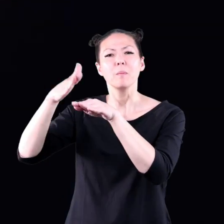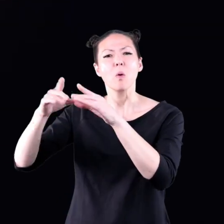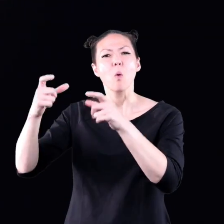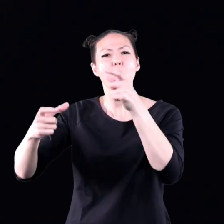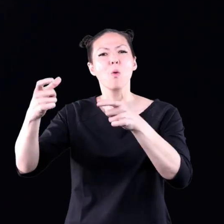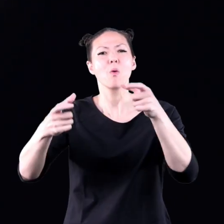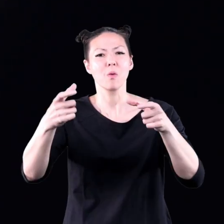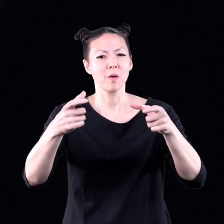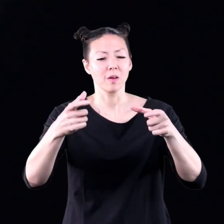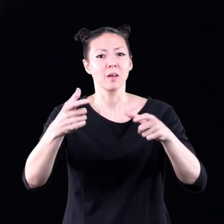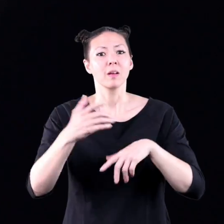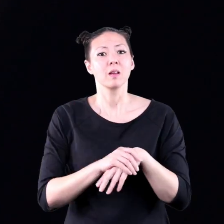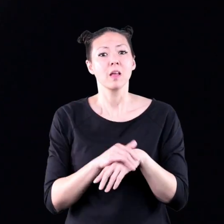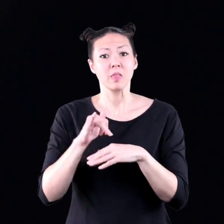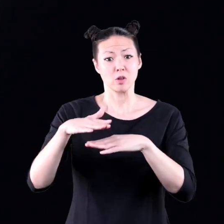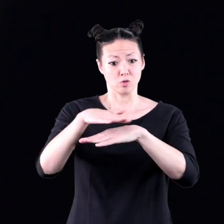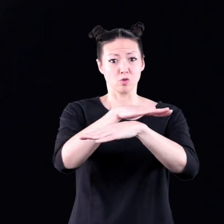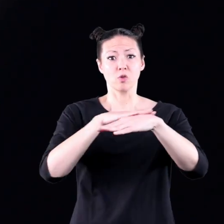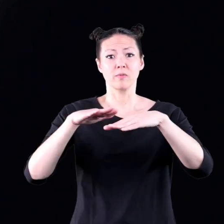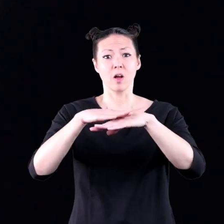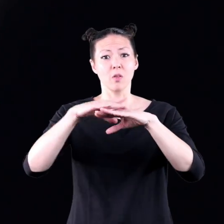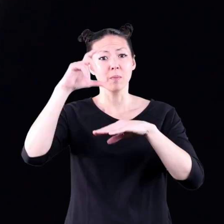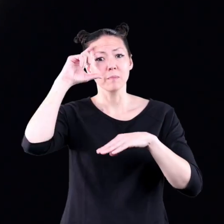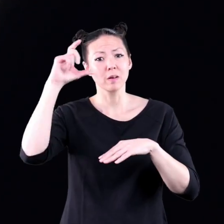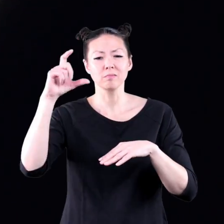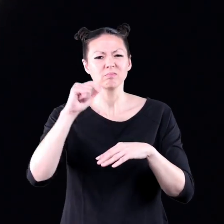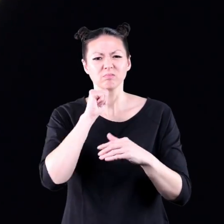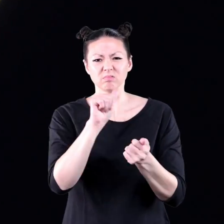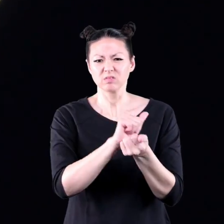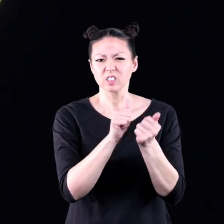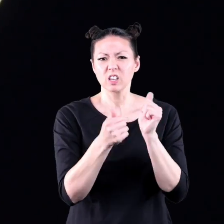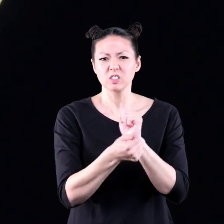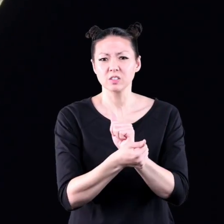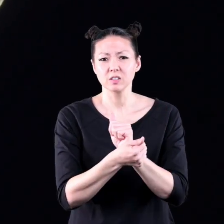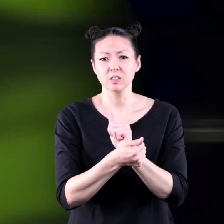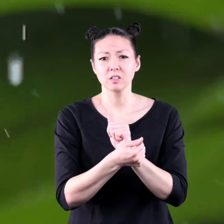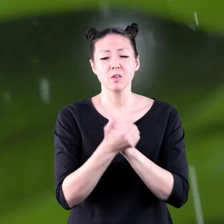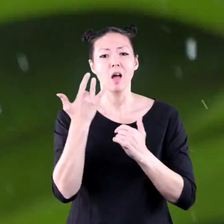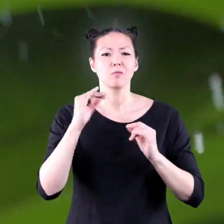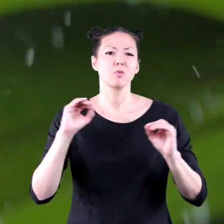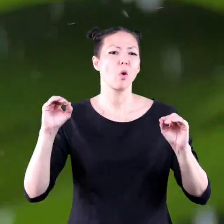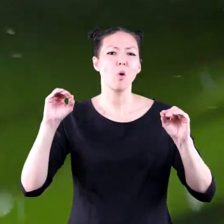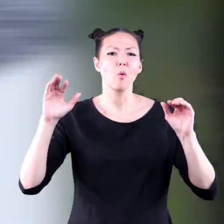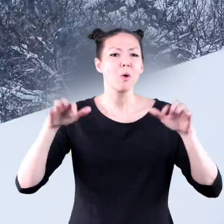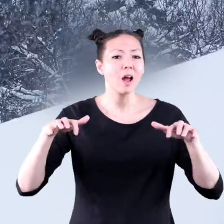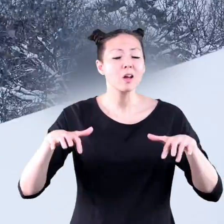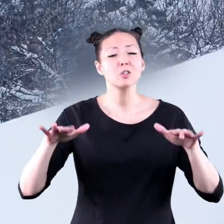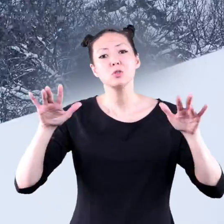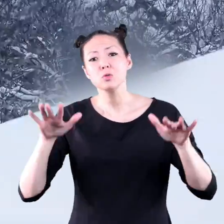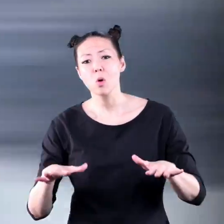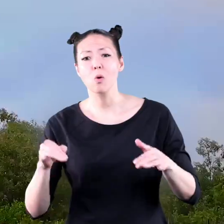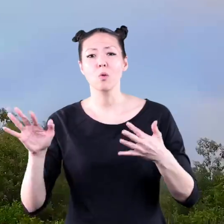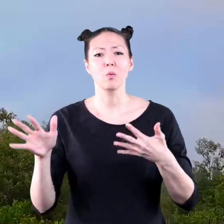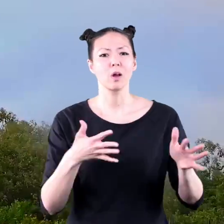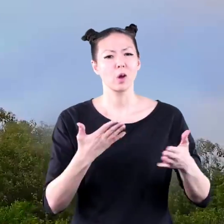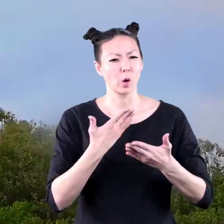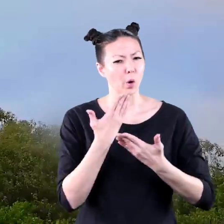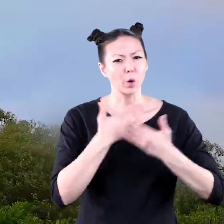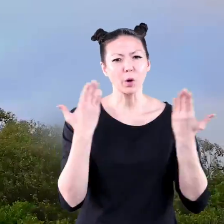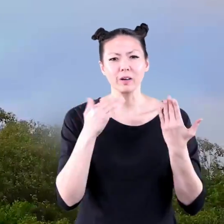other than that the surface of the moon does not change because there is no rain snow or wind like there is on